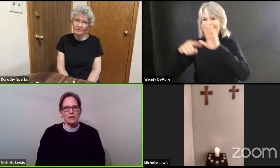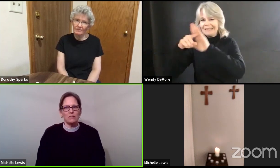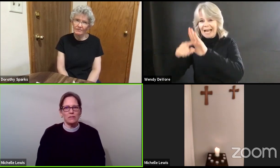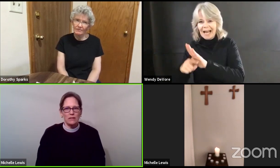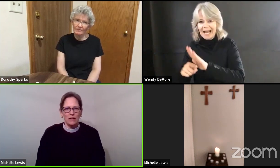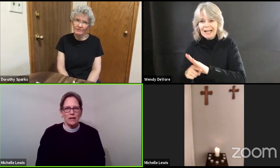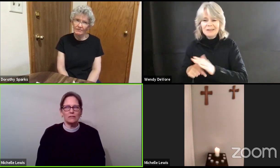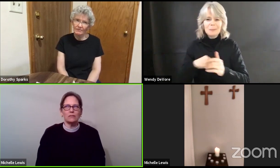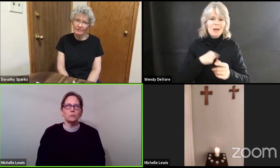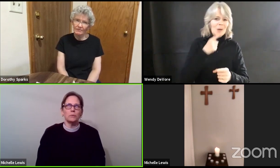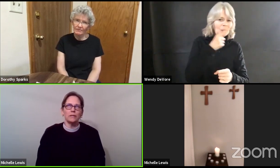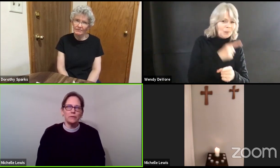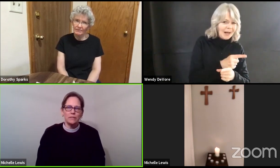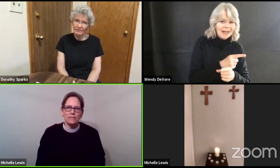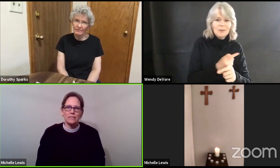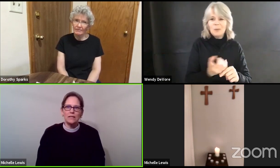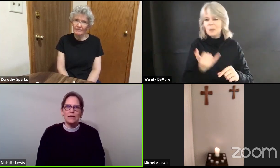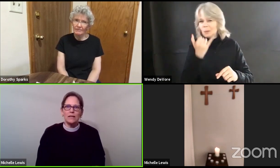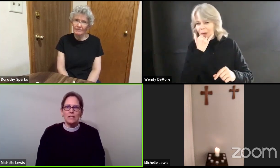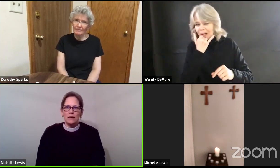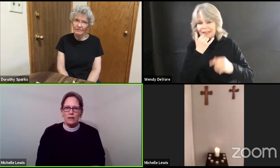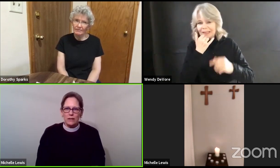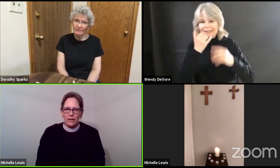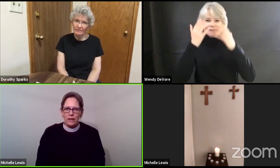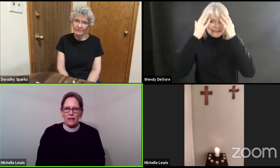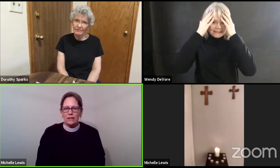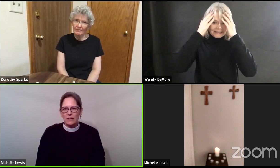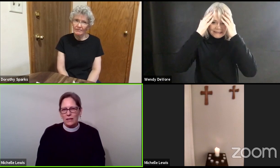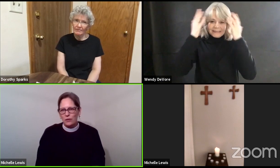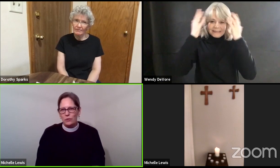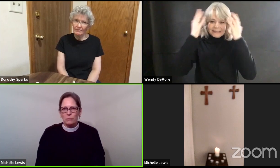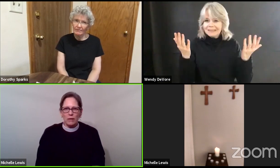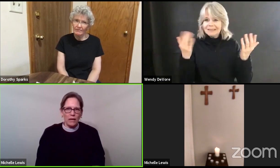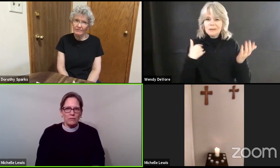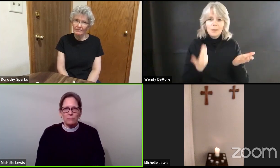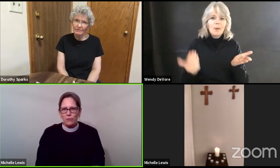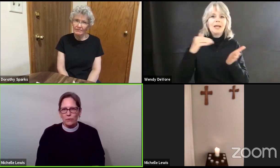or not oh my goodness again and again going back and forth